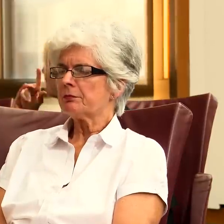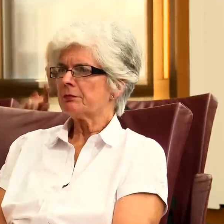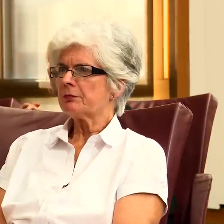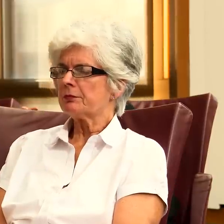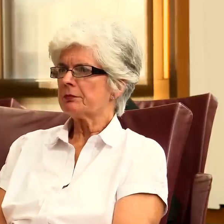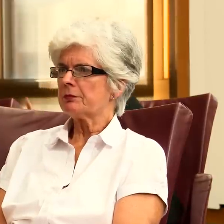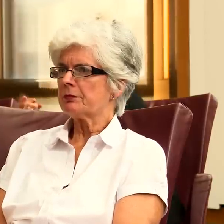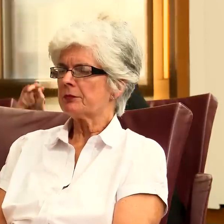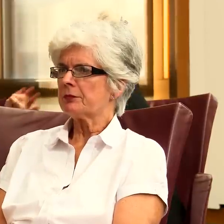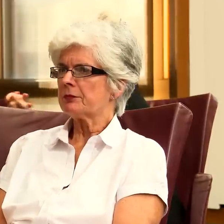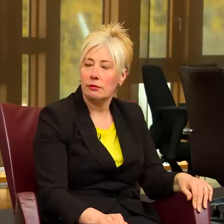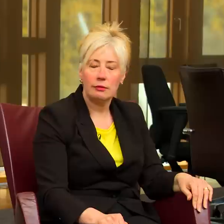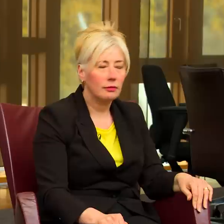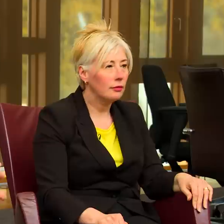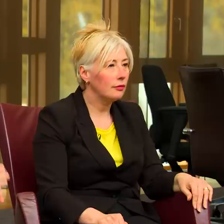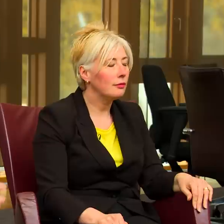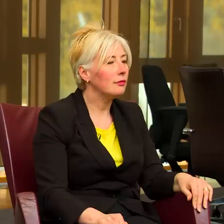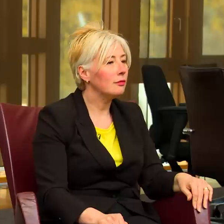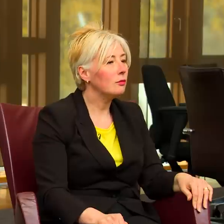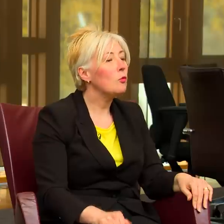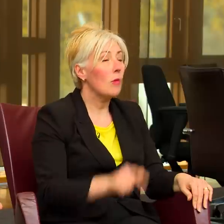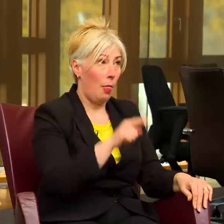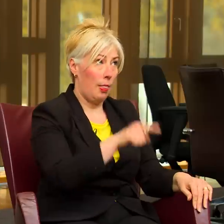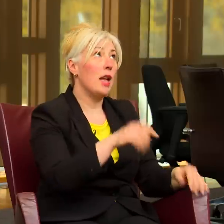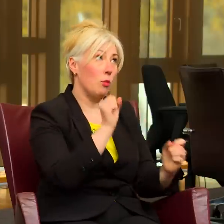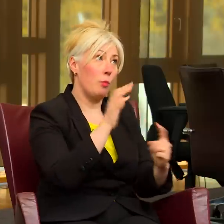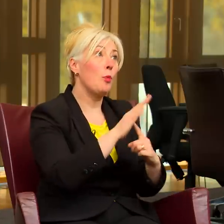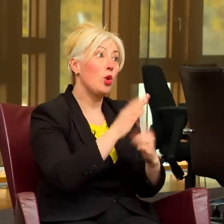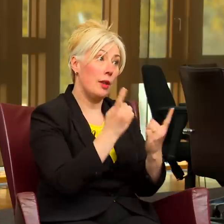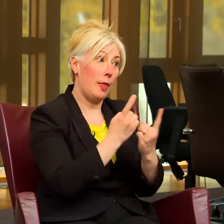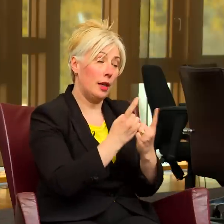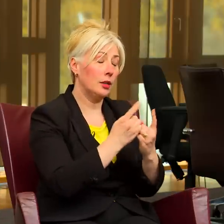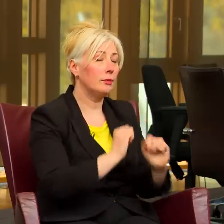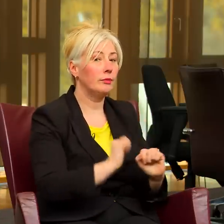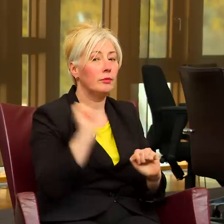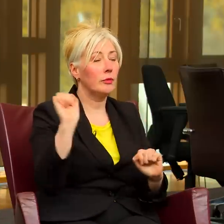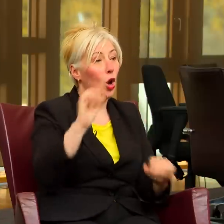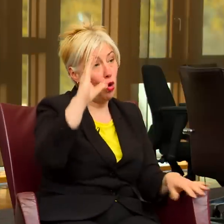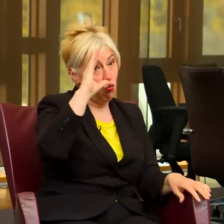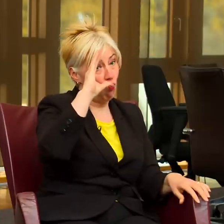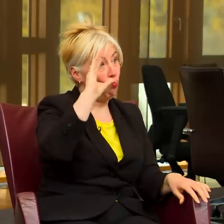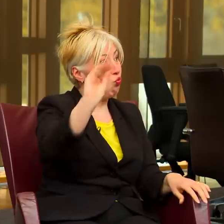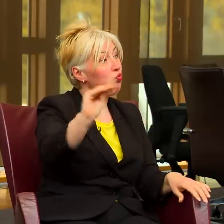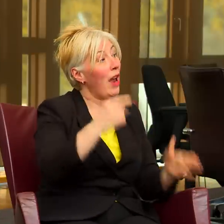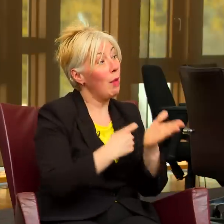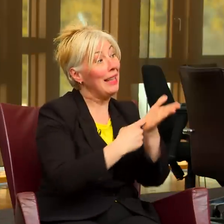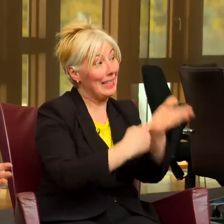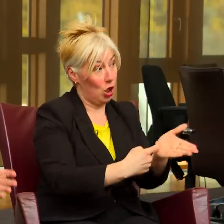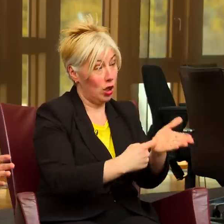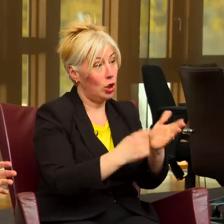highlighted? I think this is one of the most important things. One of the recommendations that we've made to try and improve the Bill, because the Bill is only